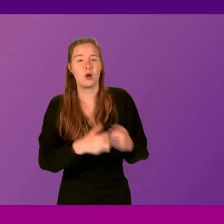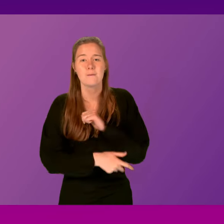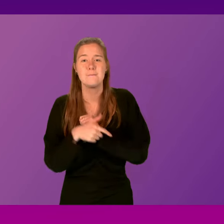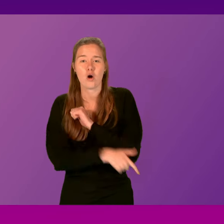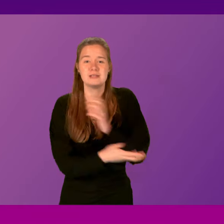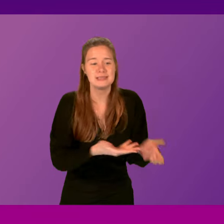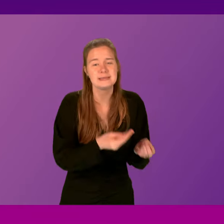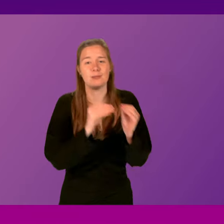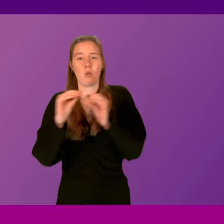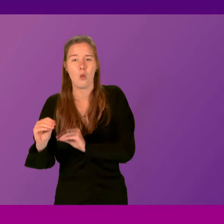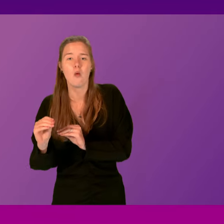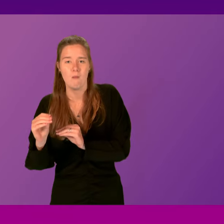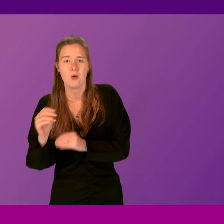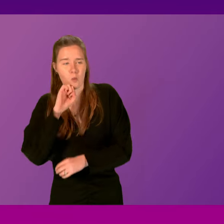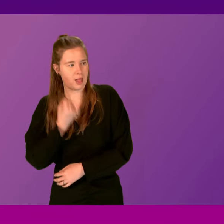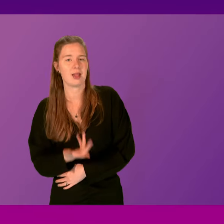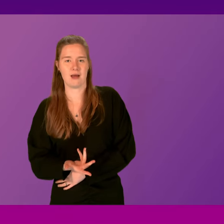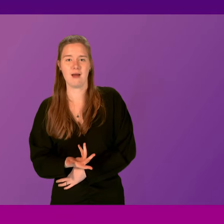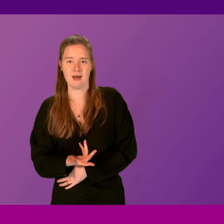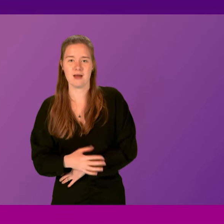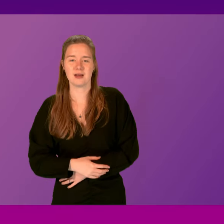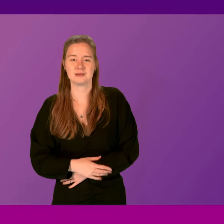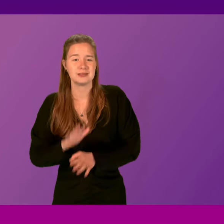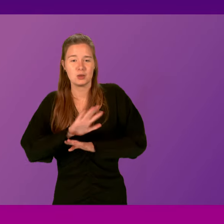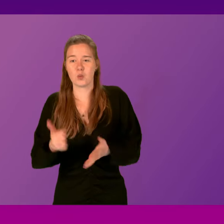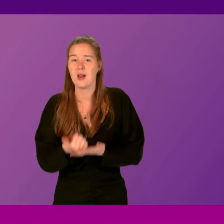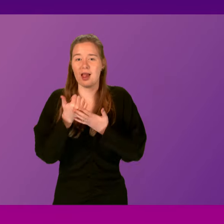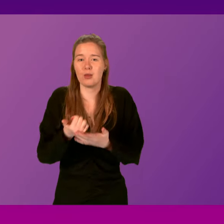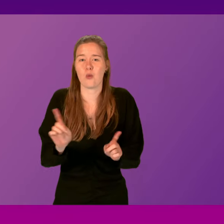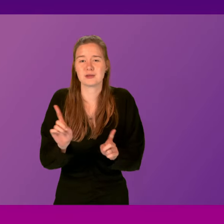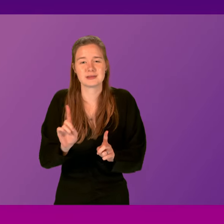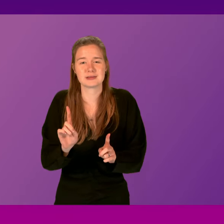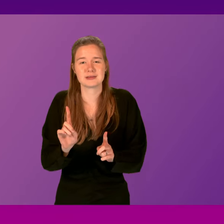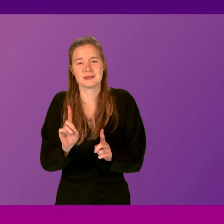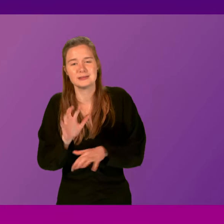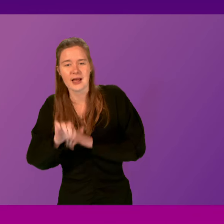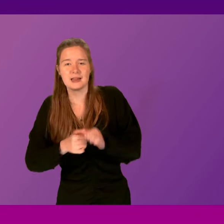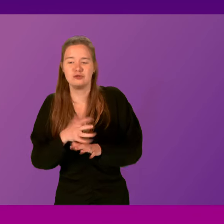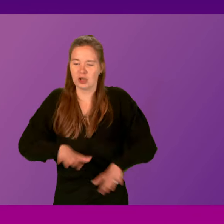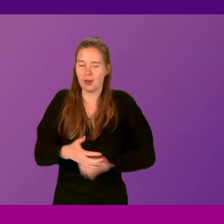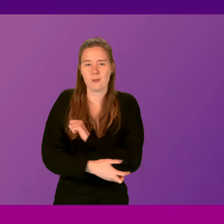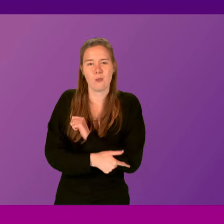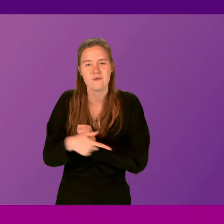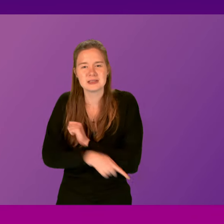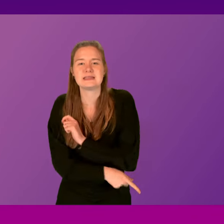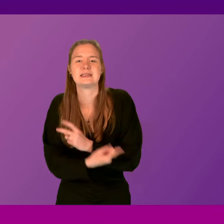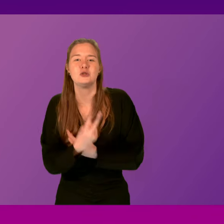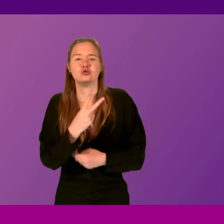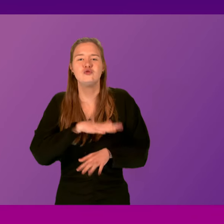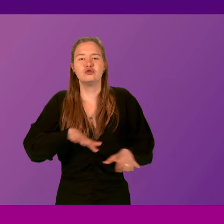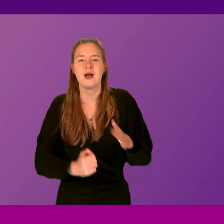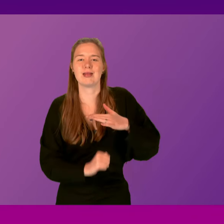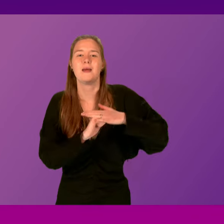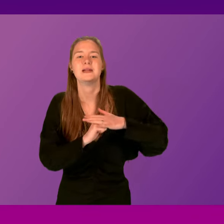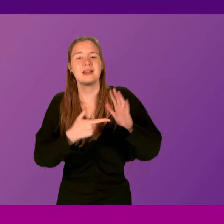poverty this year in Scotland. And you know what won't help? What won't help with tackling child poverty is a two-child limit